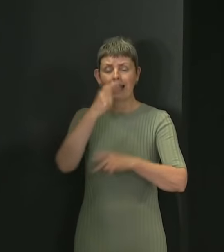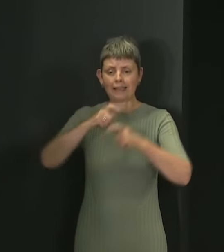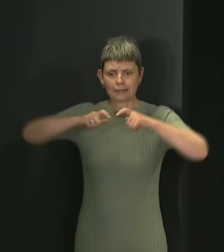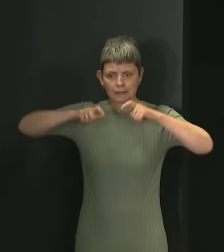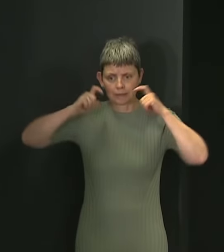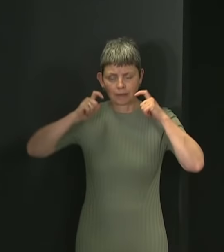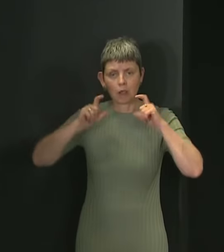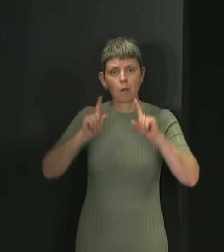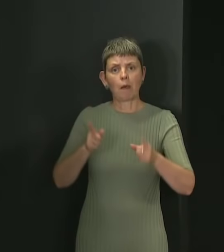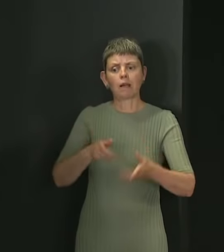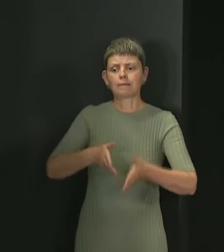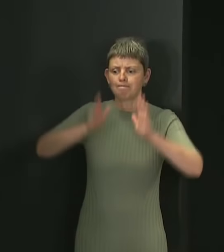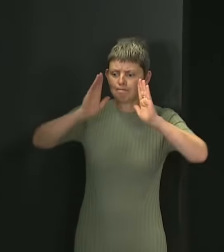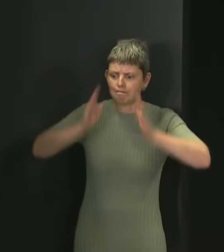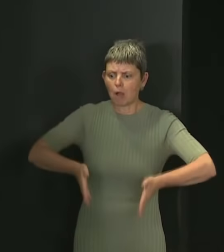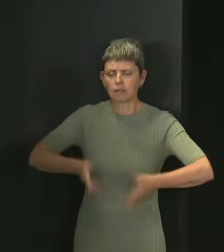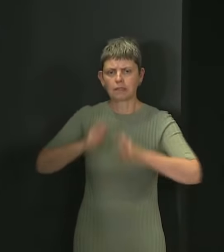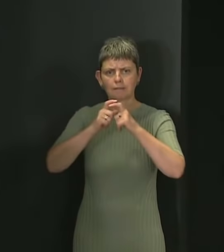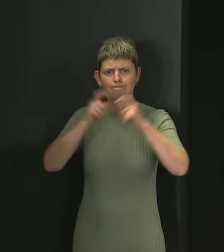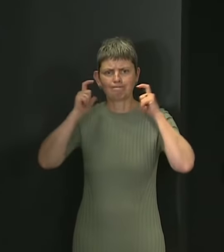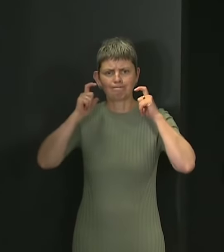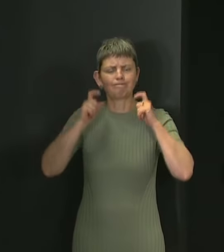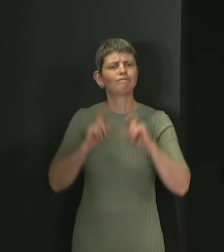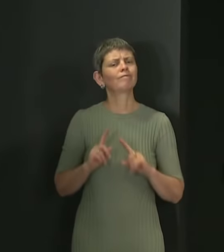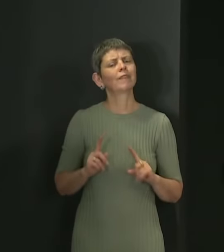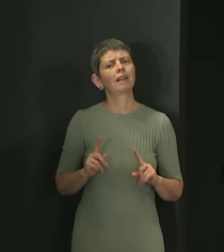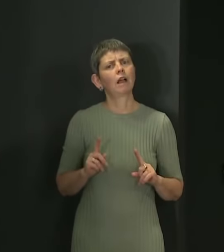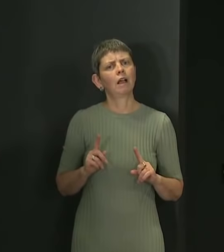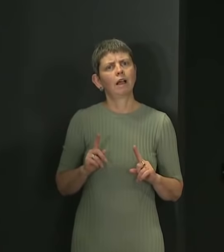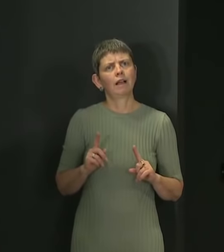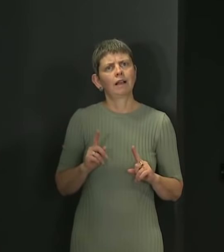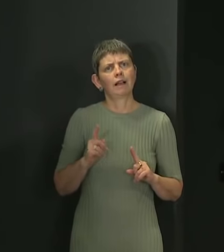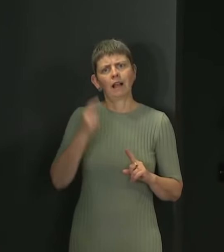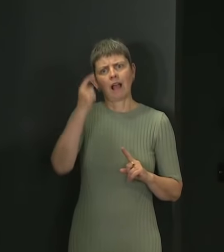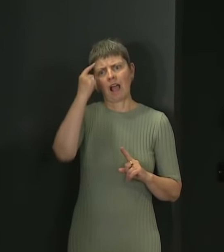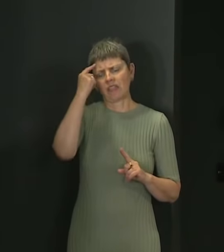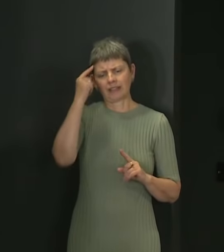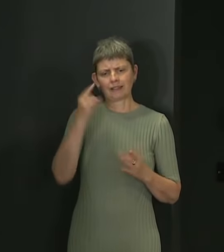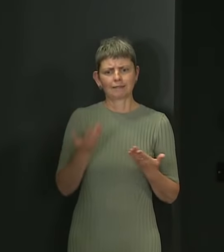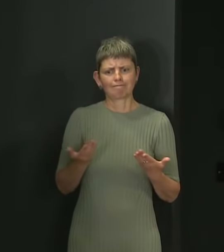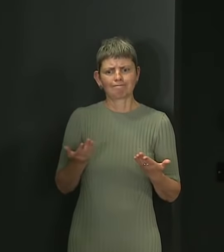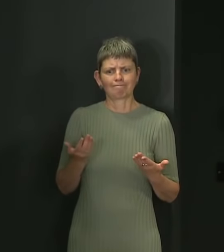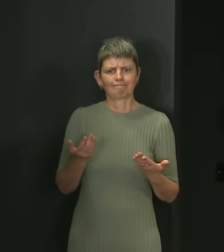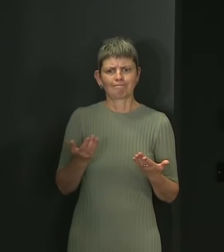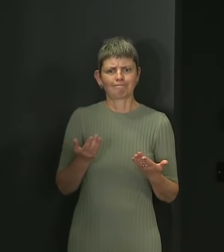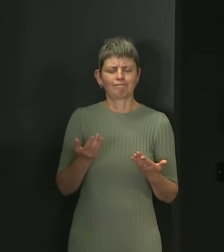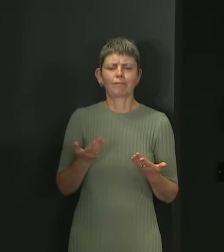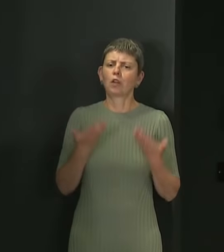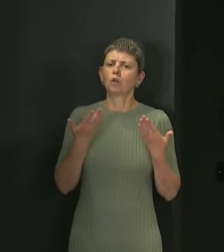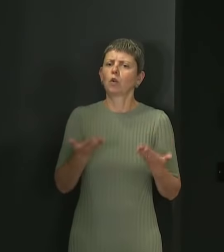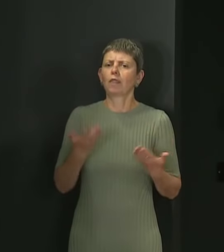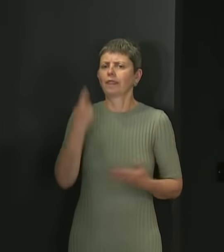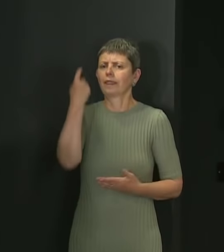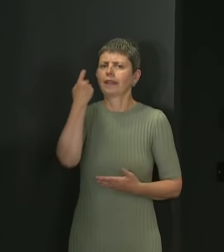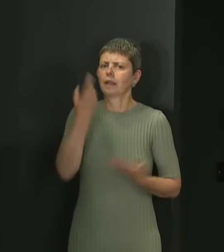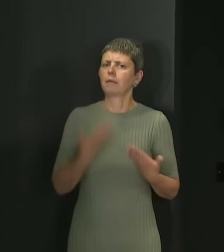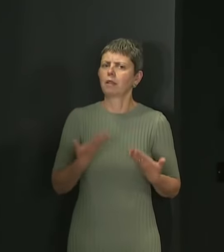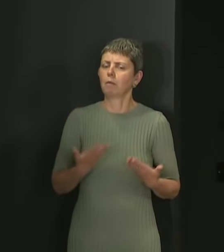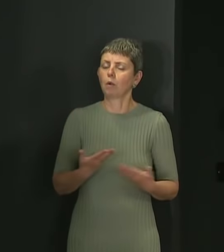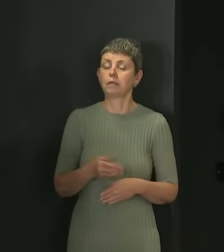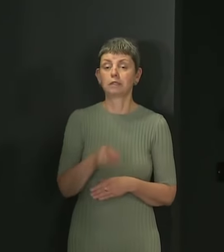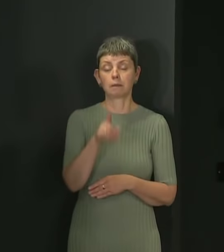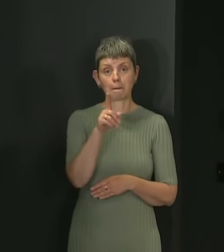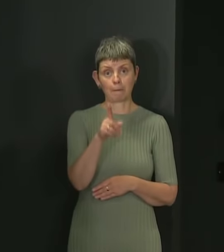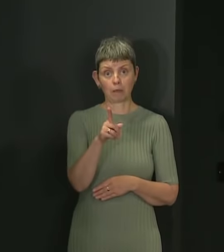mandating them is not something that I could say is something which we would are currently considering at all. However,